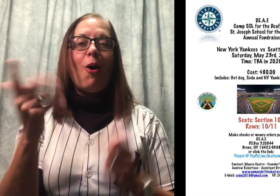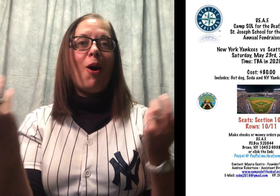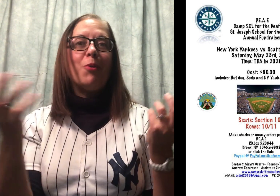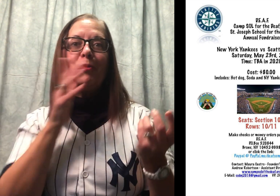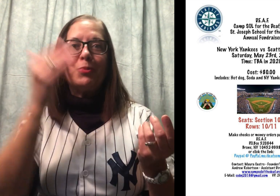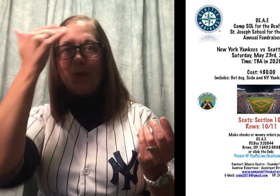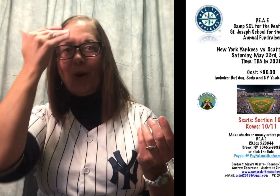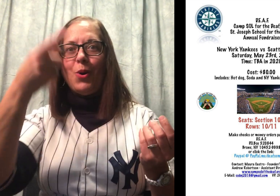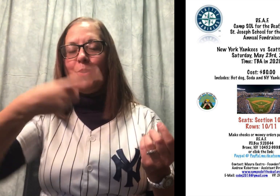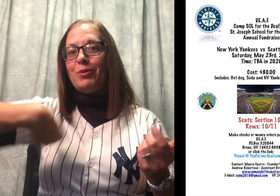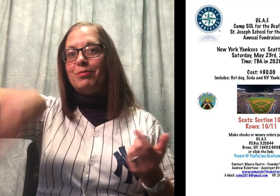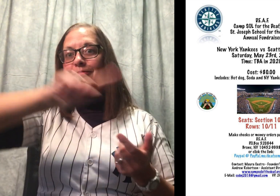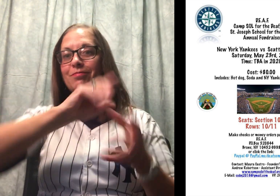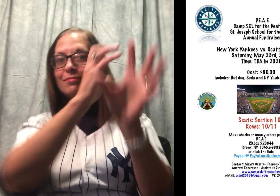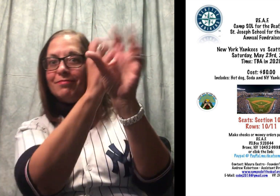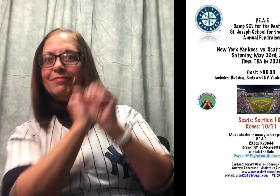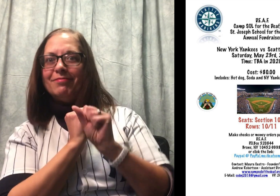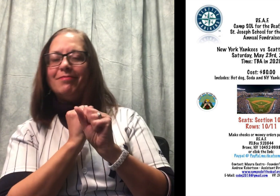brutal